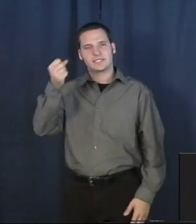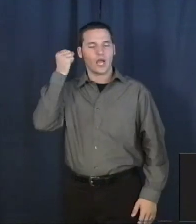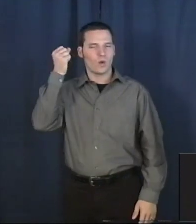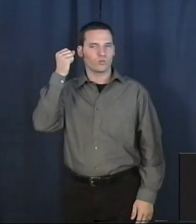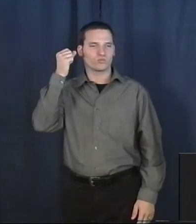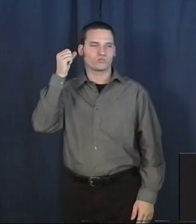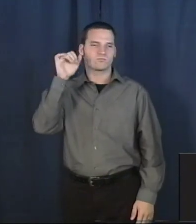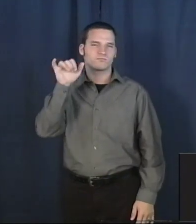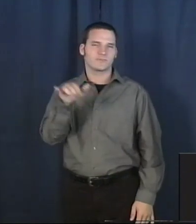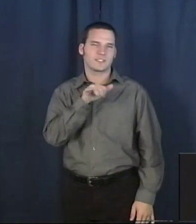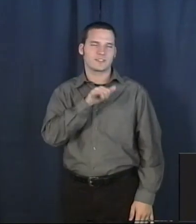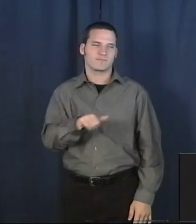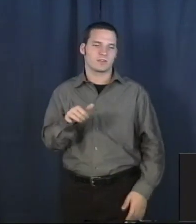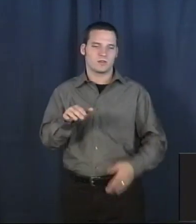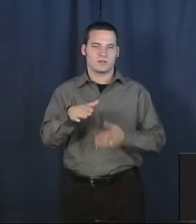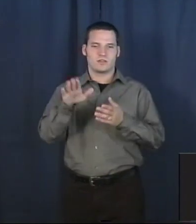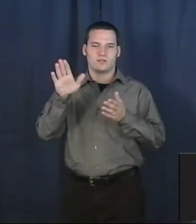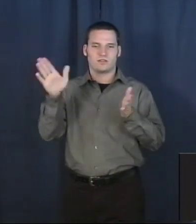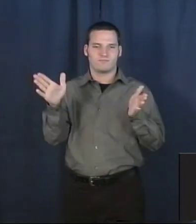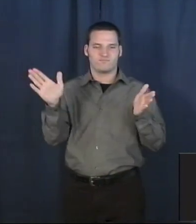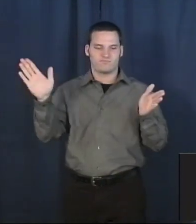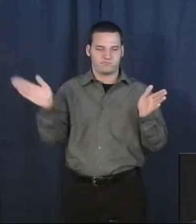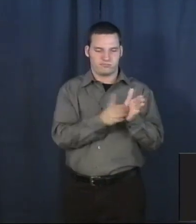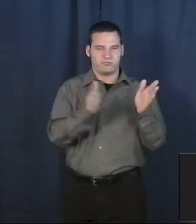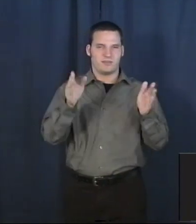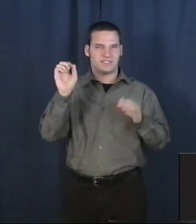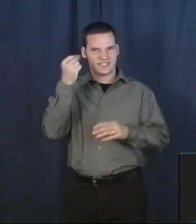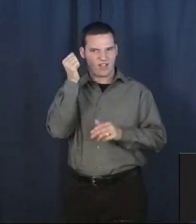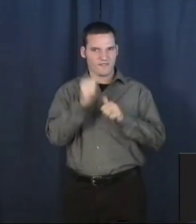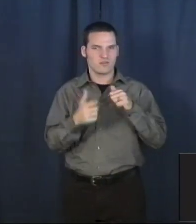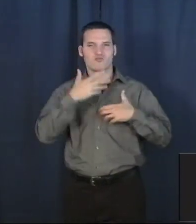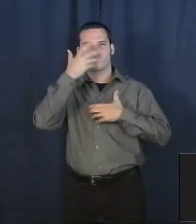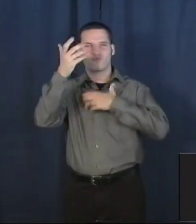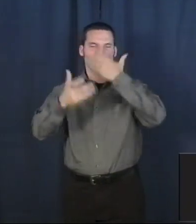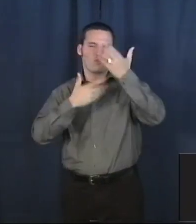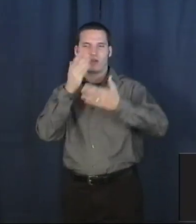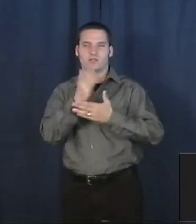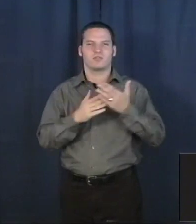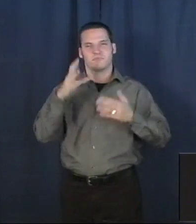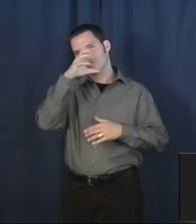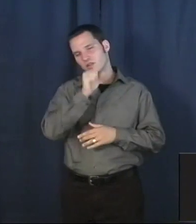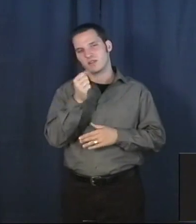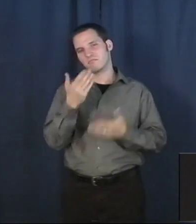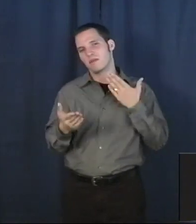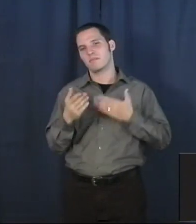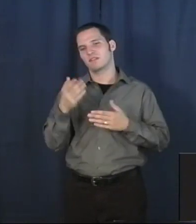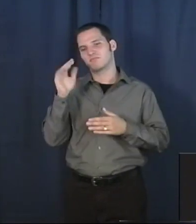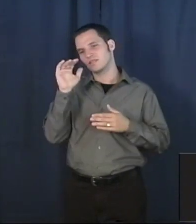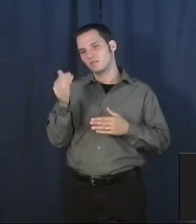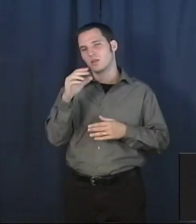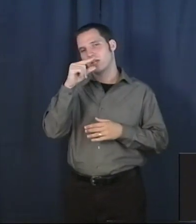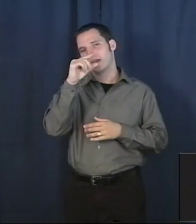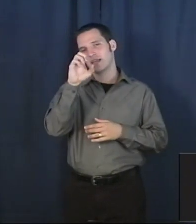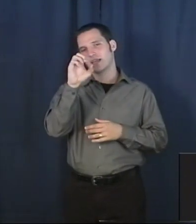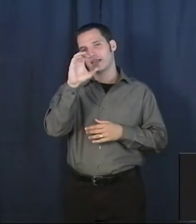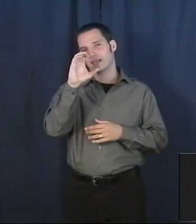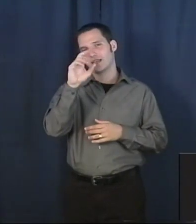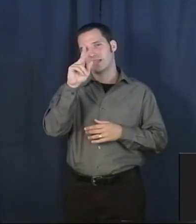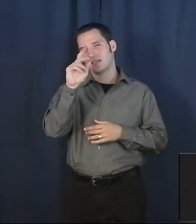flapping or slapping sound near the end of each roar. Some have speculated that this may be similar to the gecko lizard that makes a little roaring sound, and